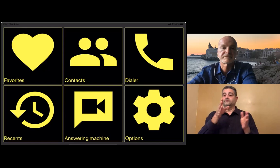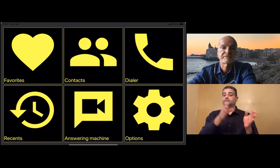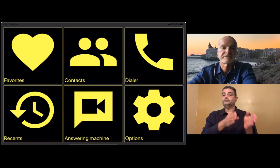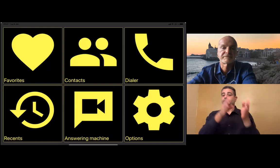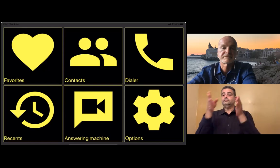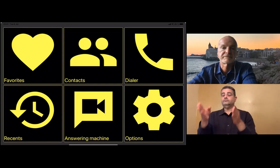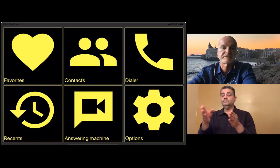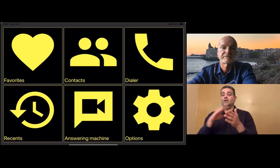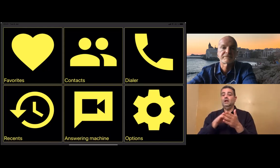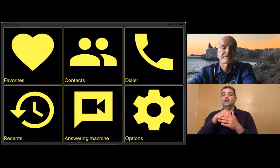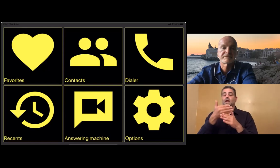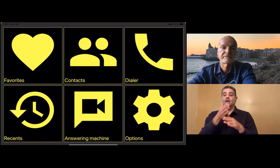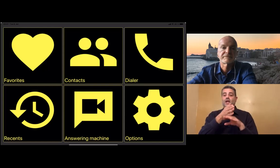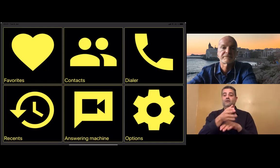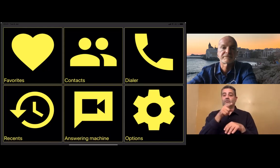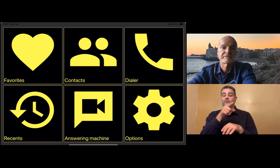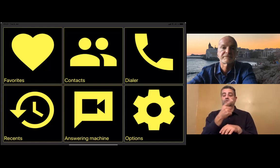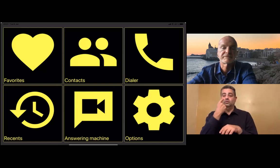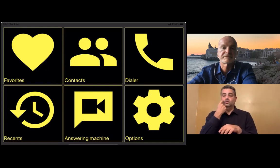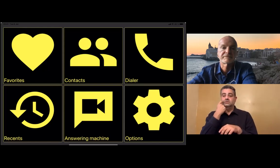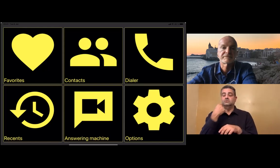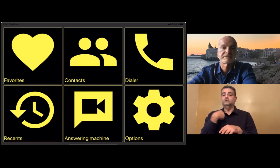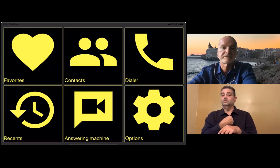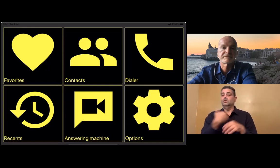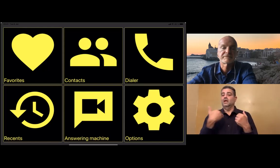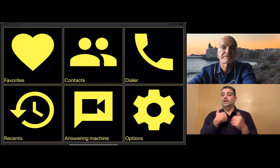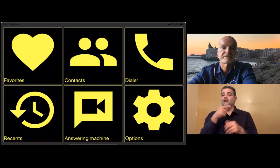Anything that is typed to me will be saved, however.